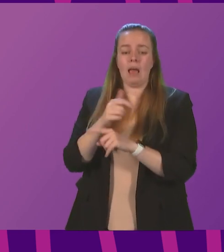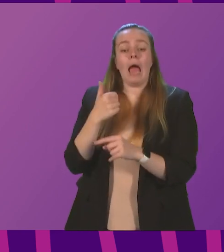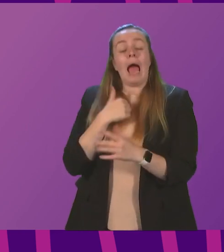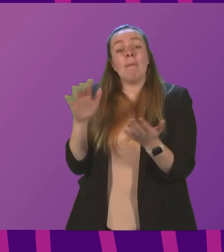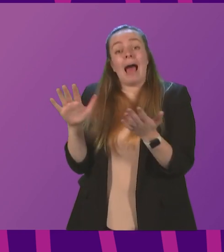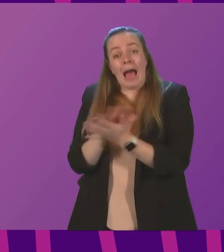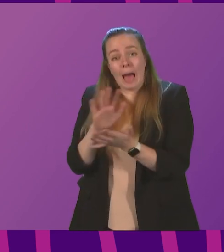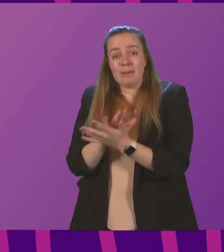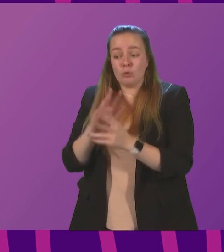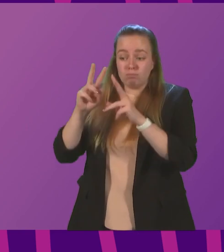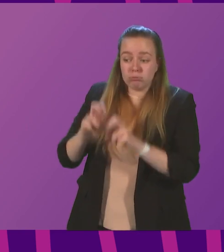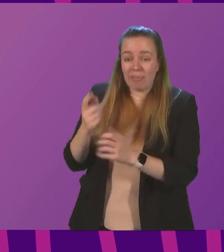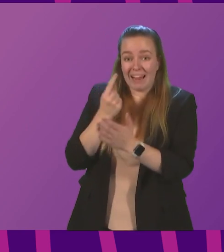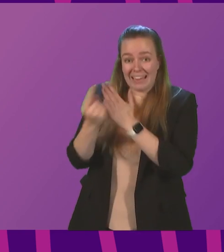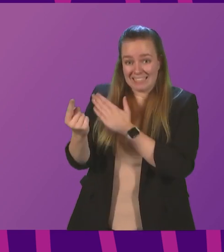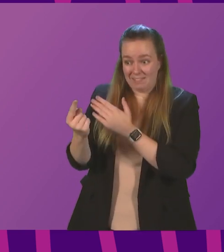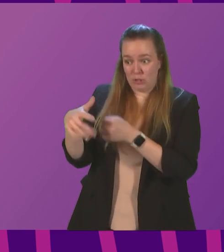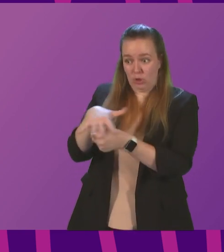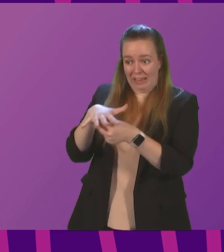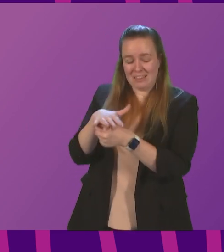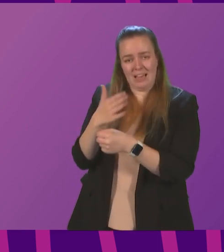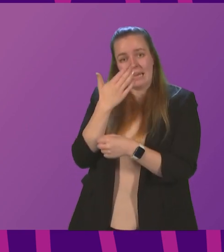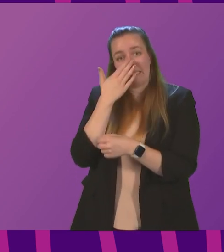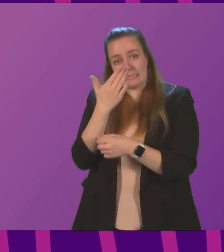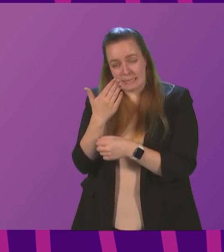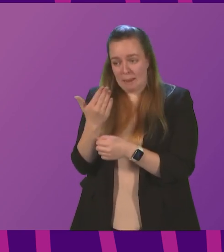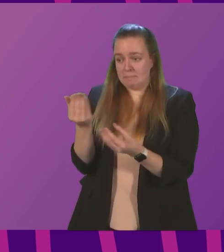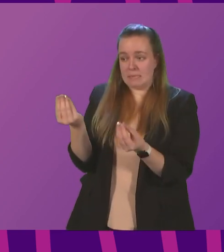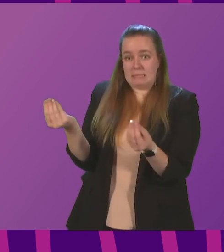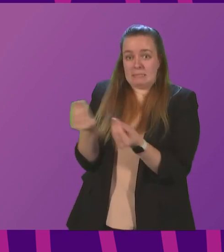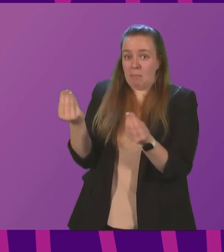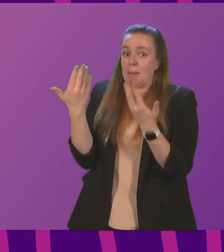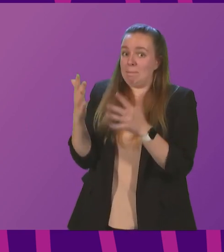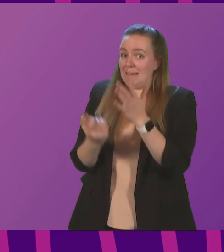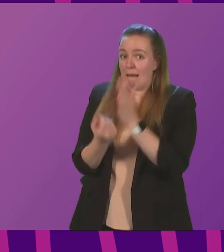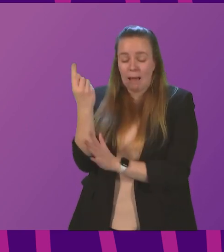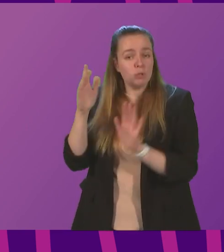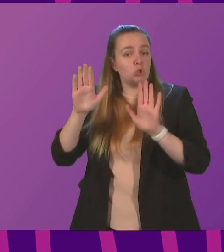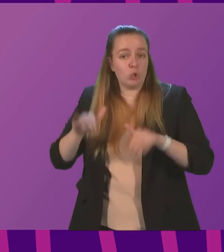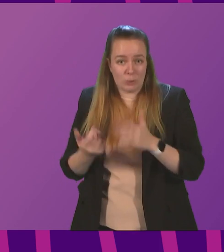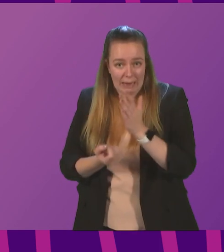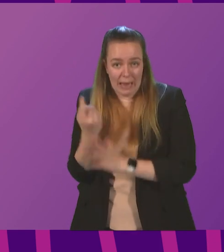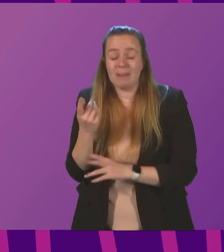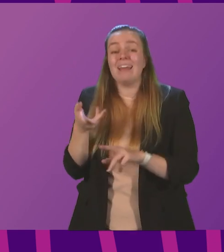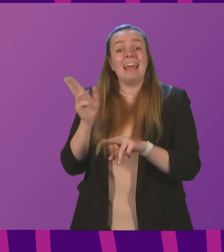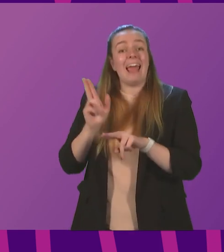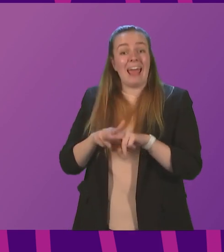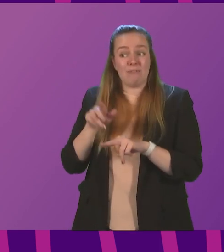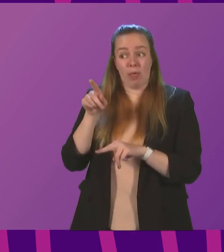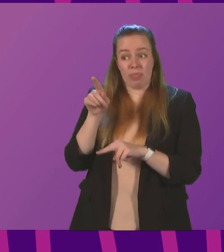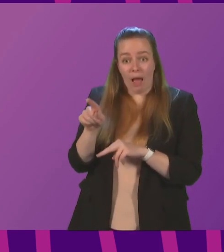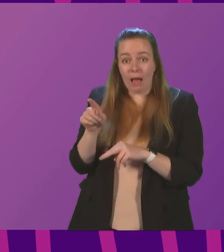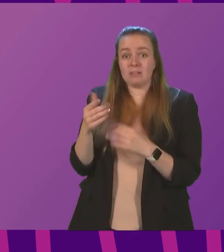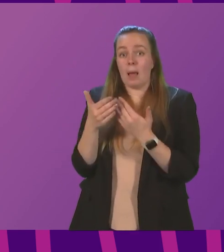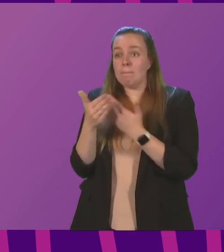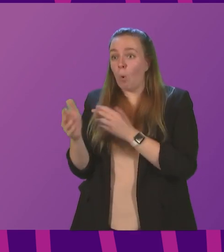happy to look at the individual case. It certainly sounds there as if something has happened that shouldn't have happened. And if that is in any way indicative of a